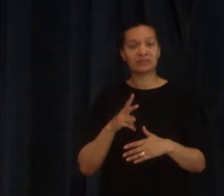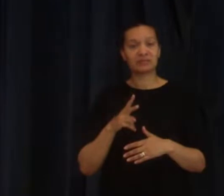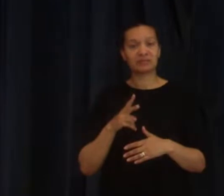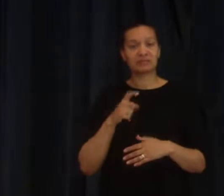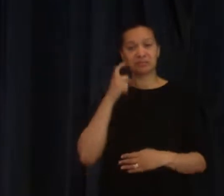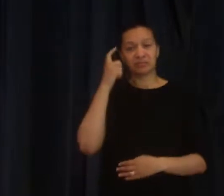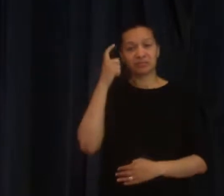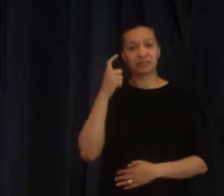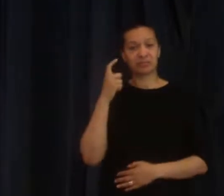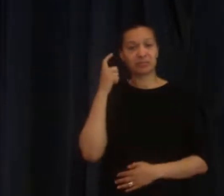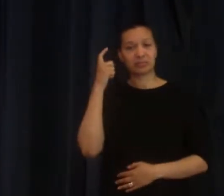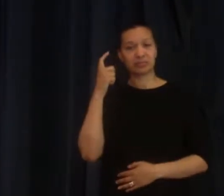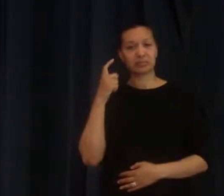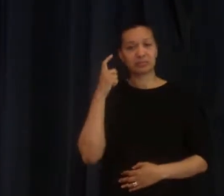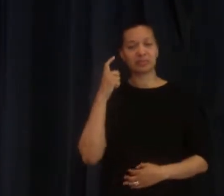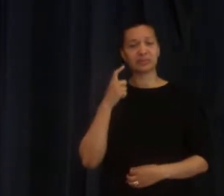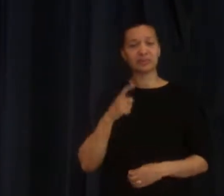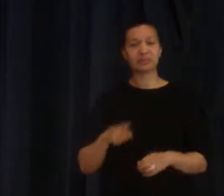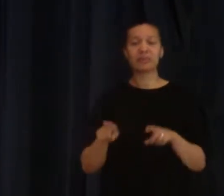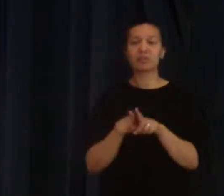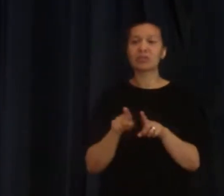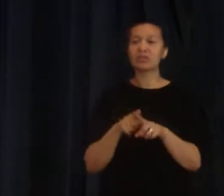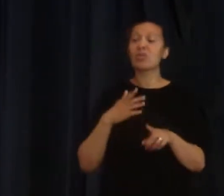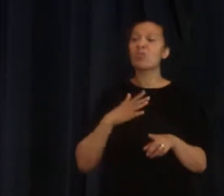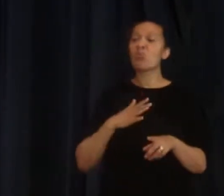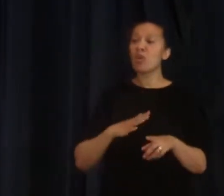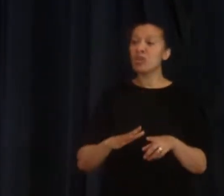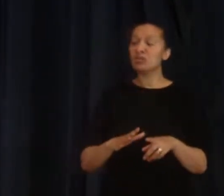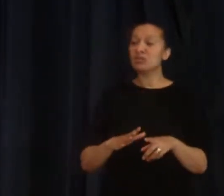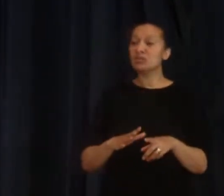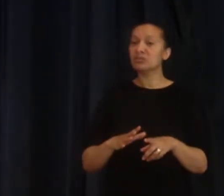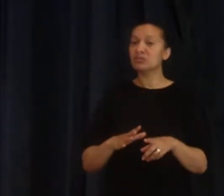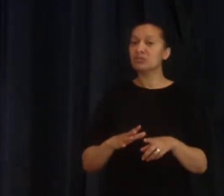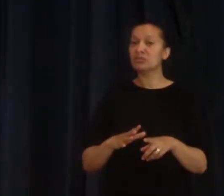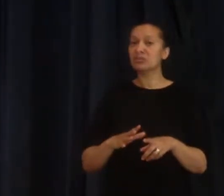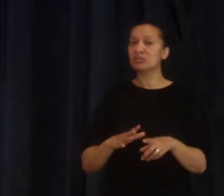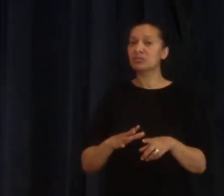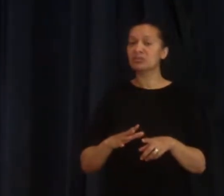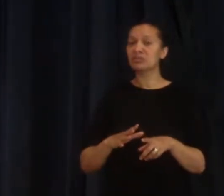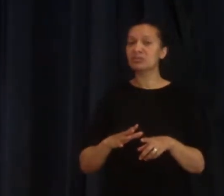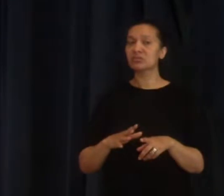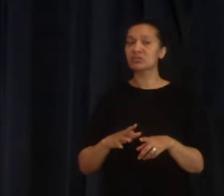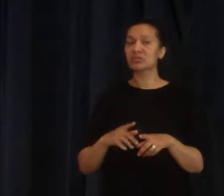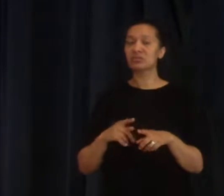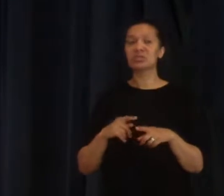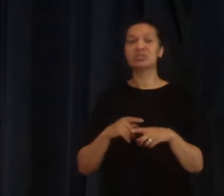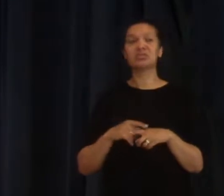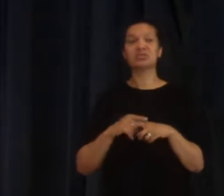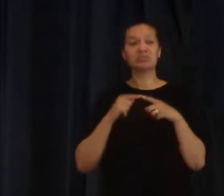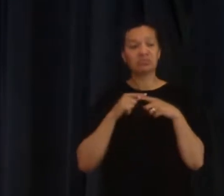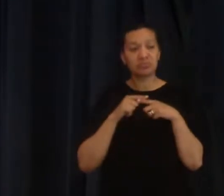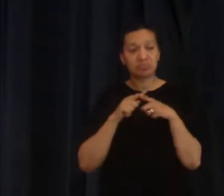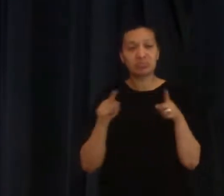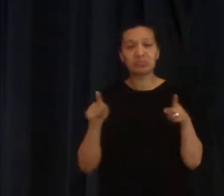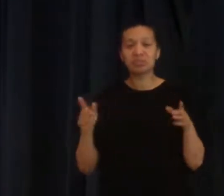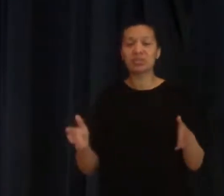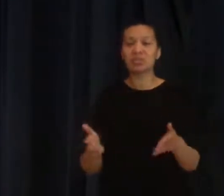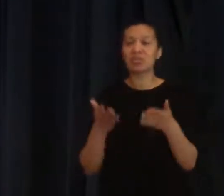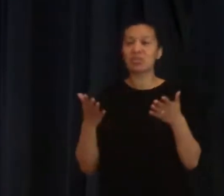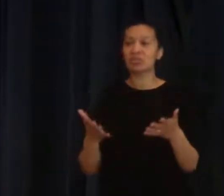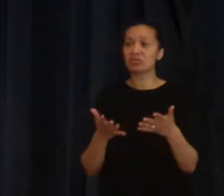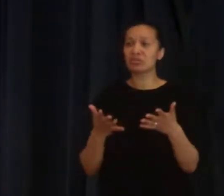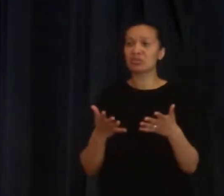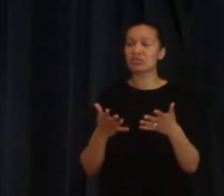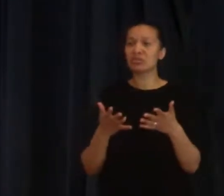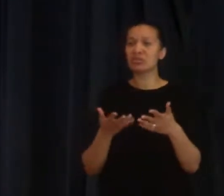and I also want to reassure you that if you haven't and if you are today you don't